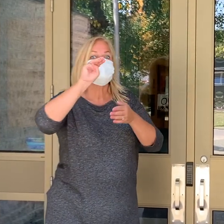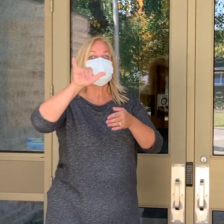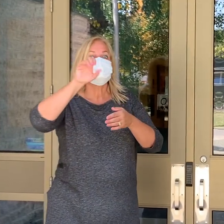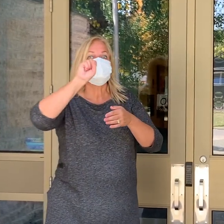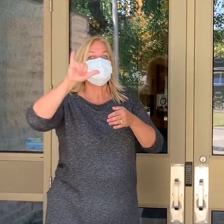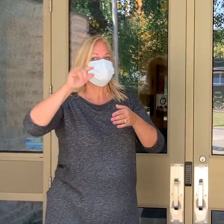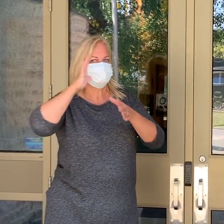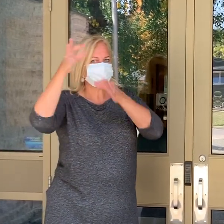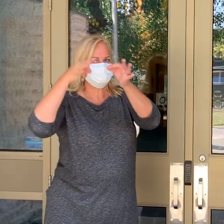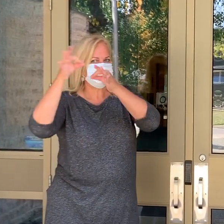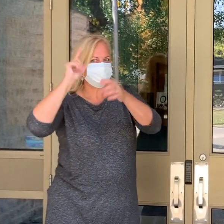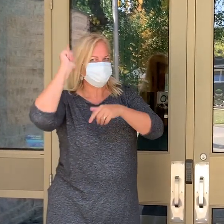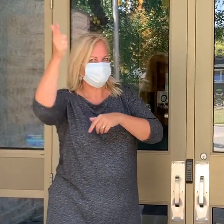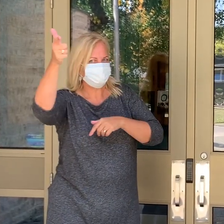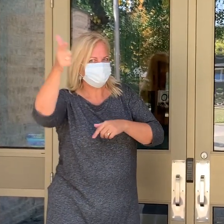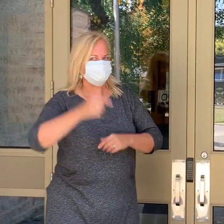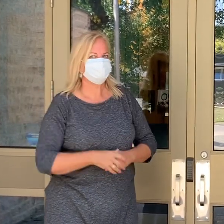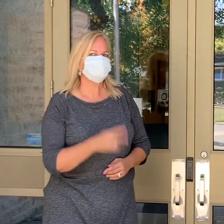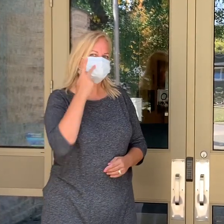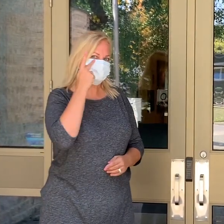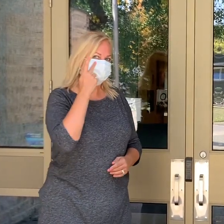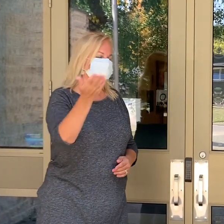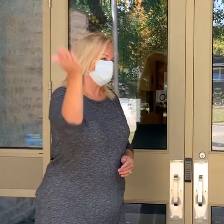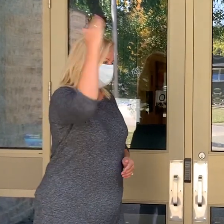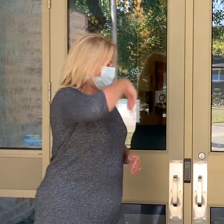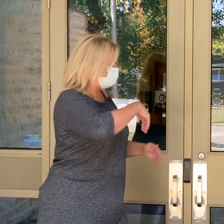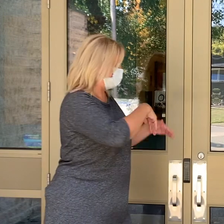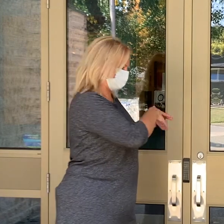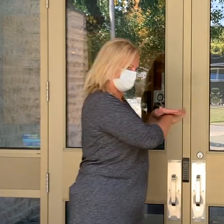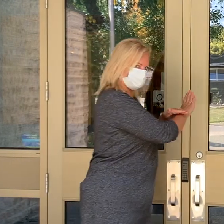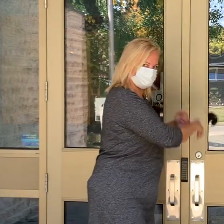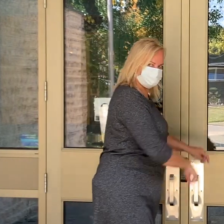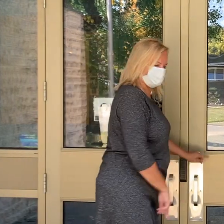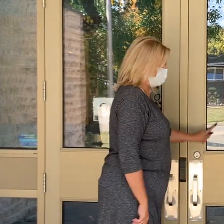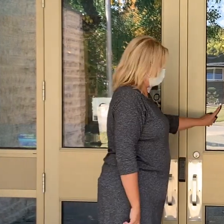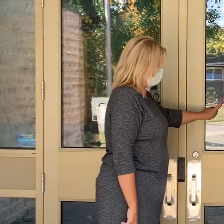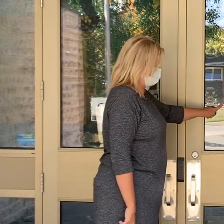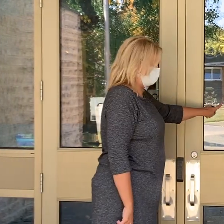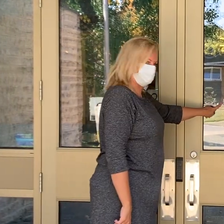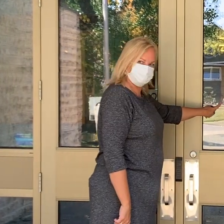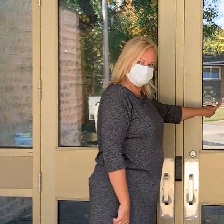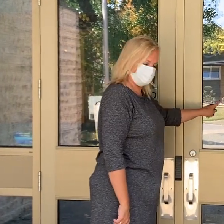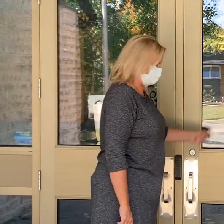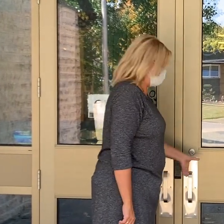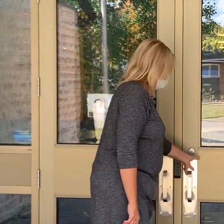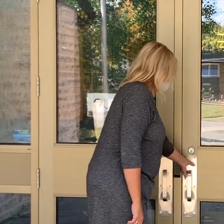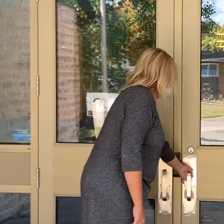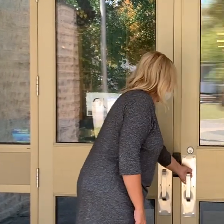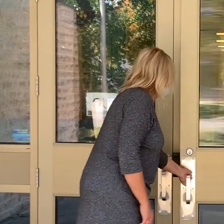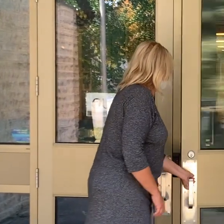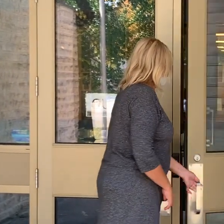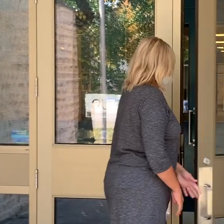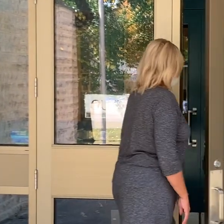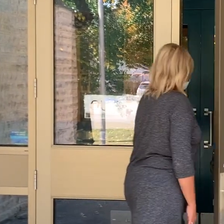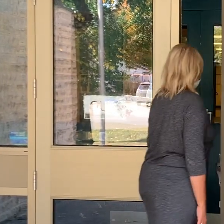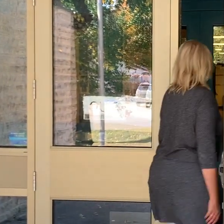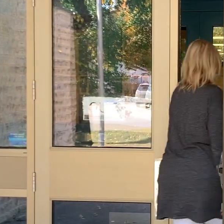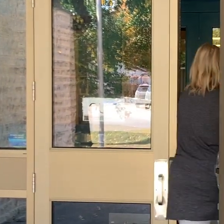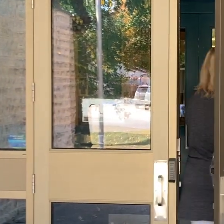entrance. Only early years can come through this entrance. I will explain middle years and senior year entrances later. Please enter